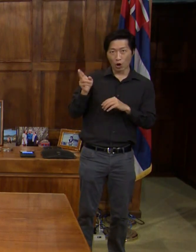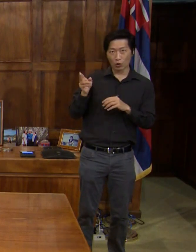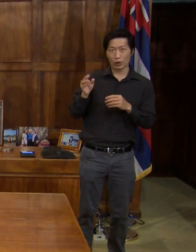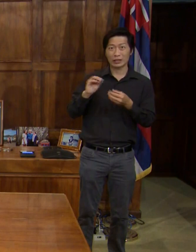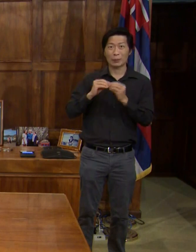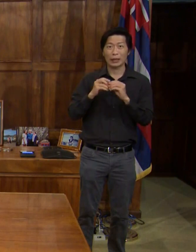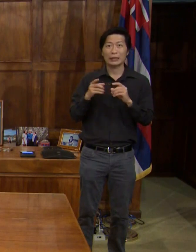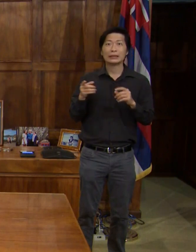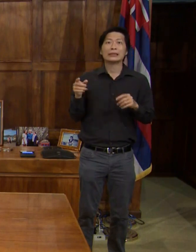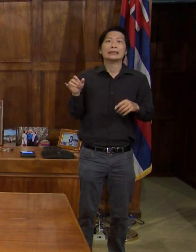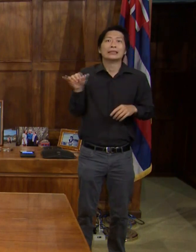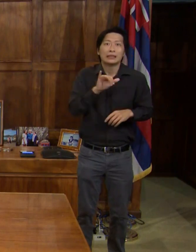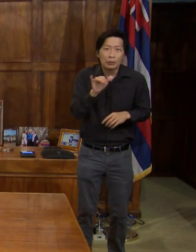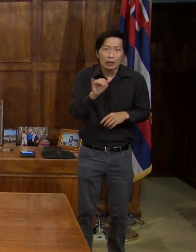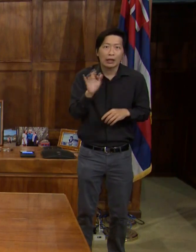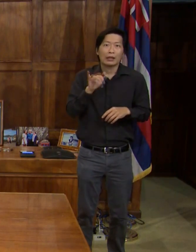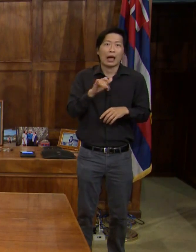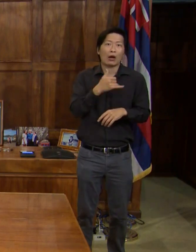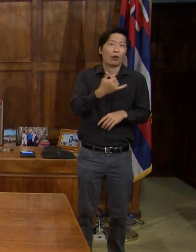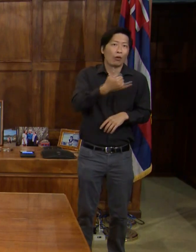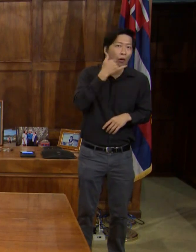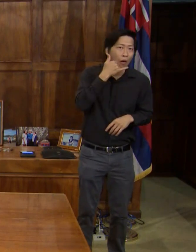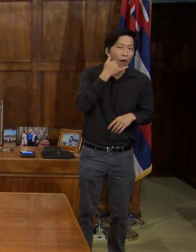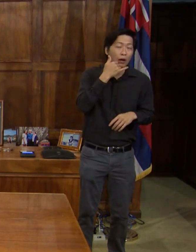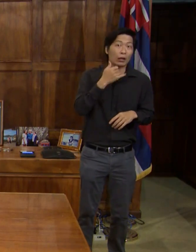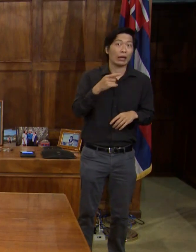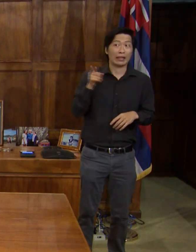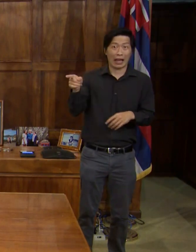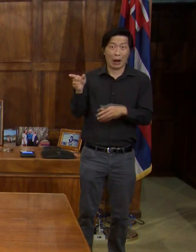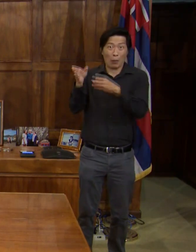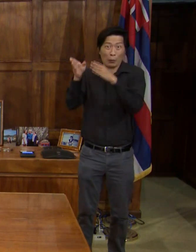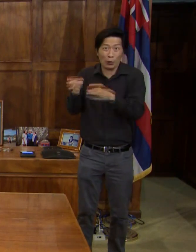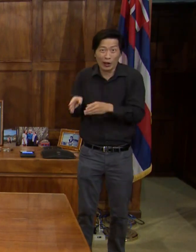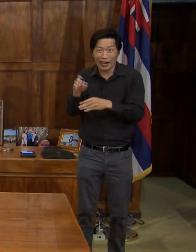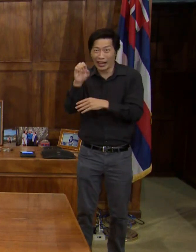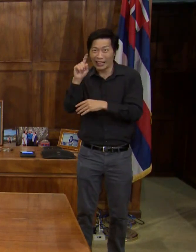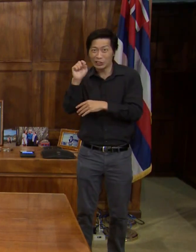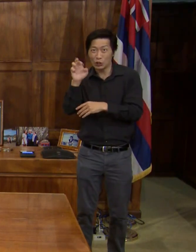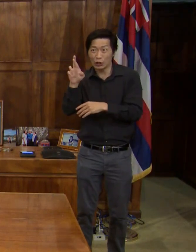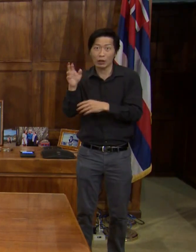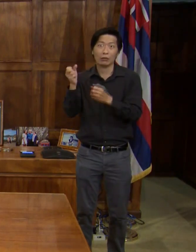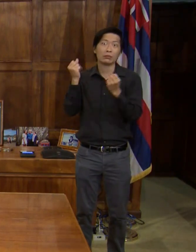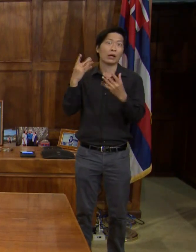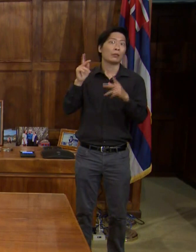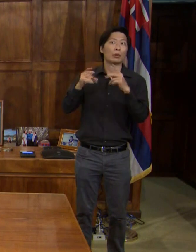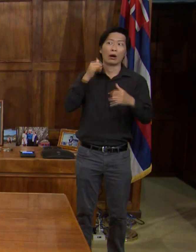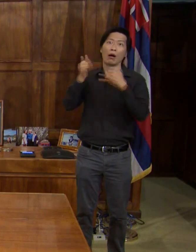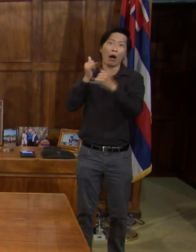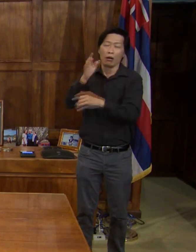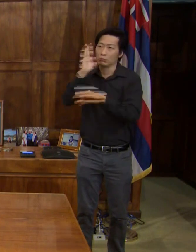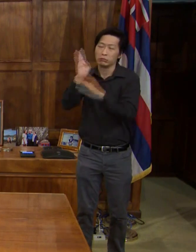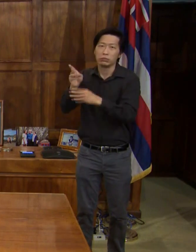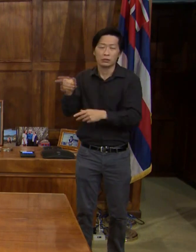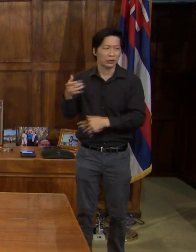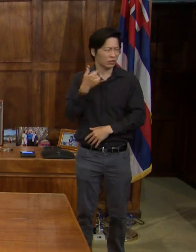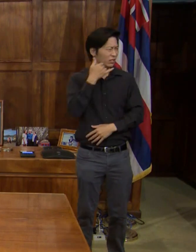similar to the call in line, and she got a lot of phone calls. We explained to her